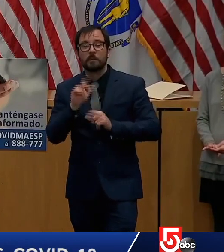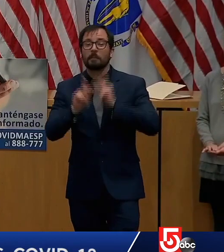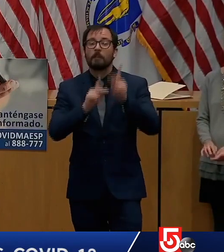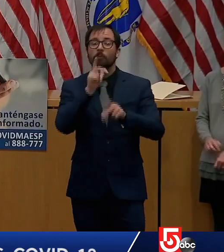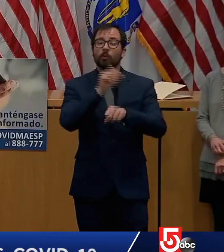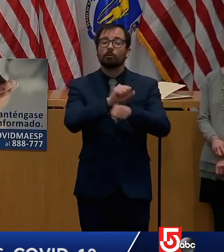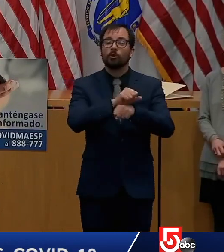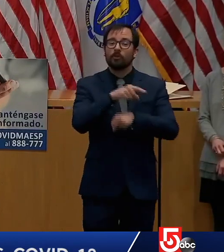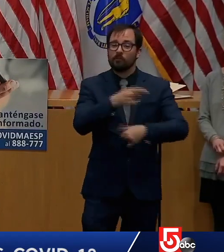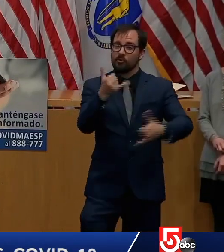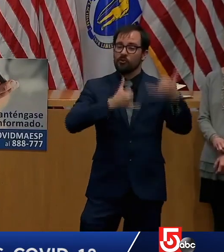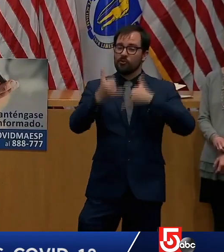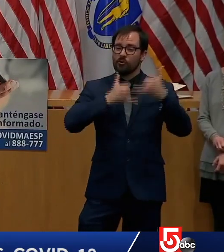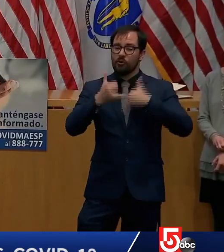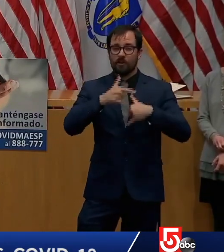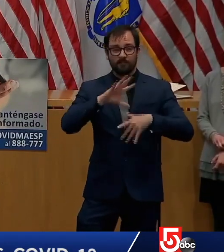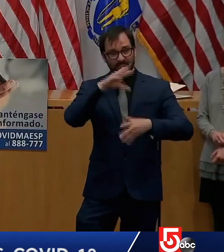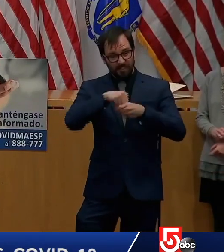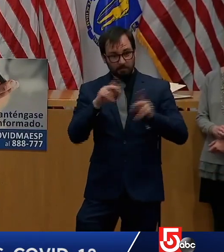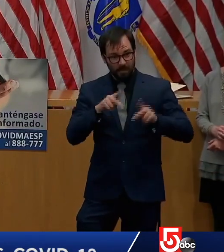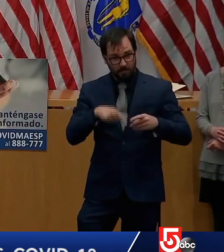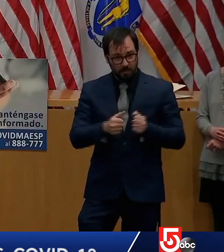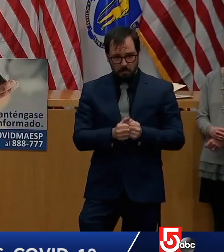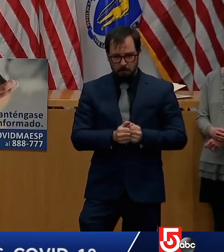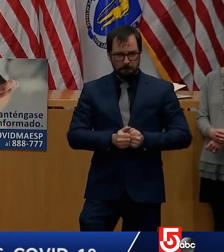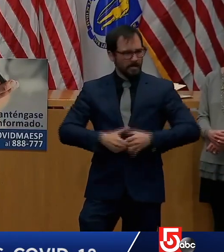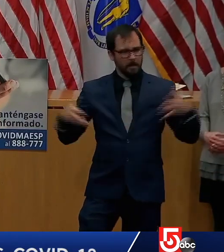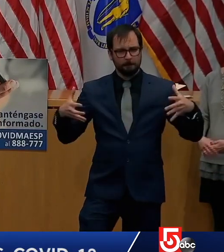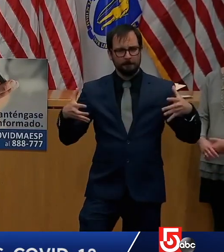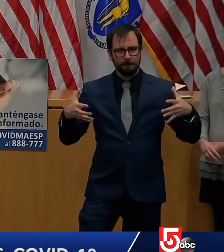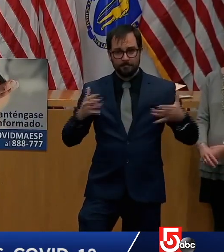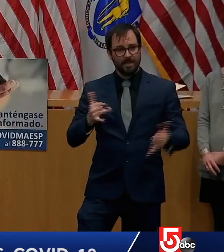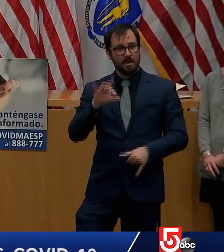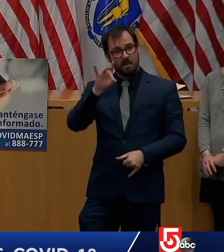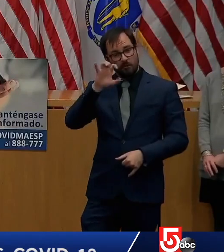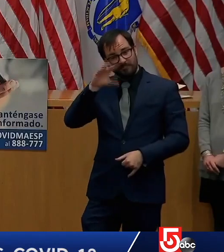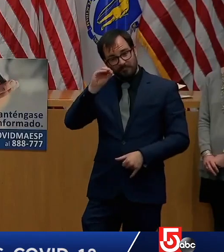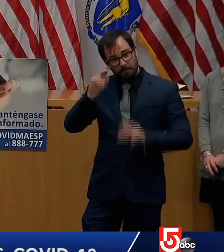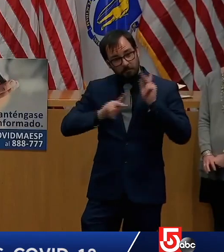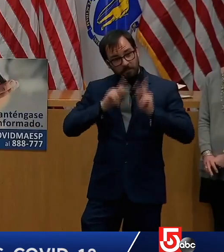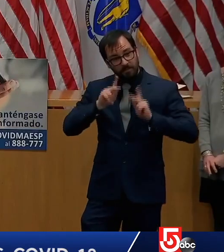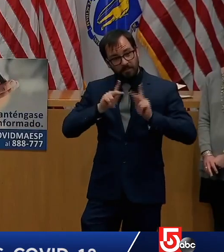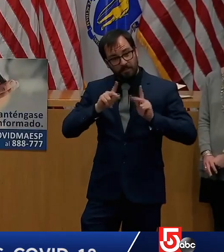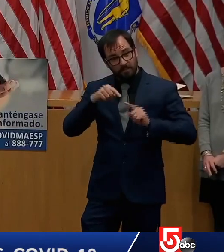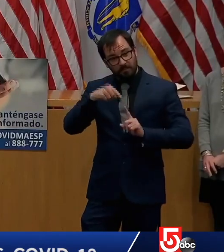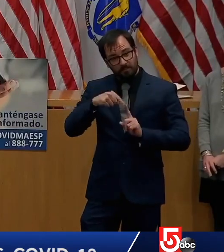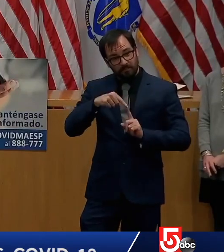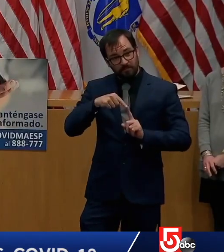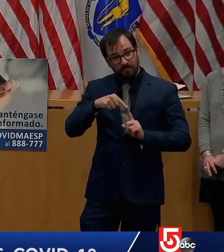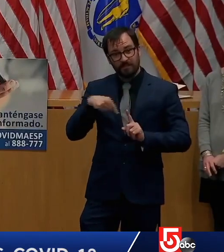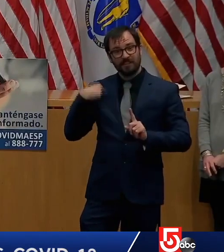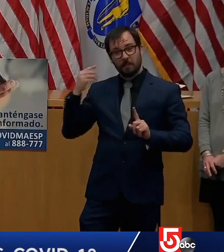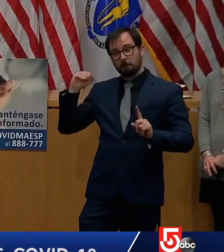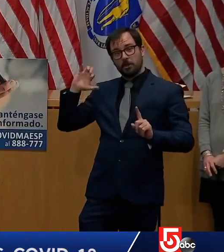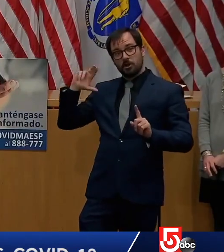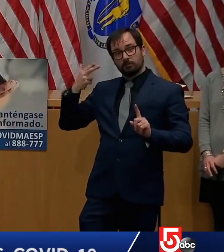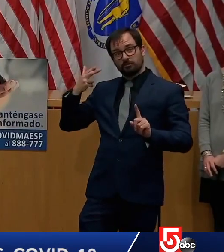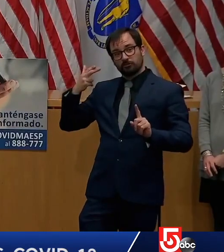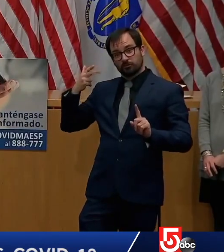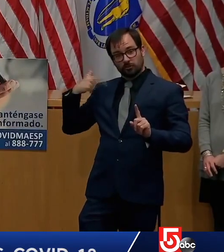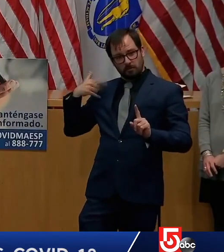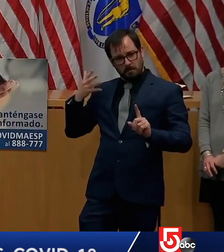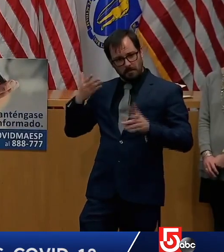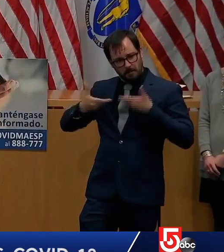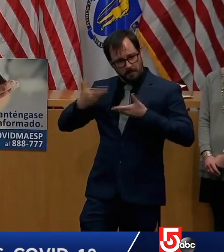call center back at the beginning of March, was because we want to be able to process and deal with the enhanced volume, you know, 10